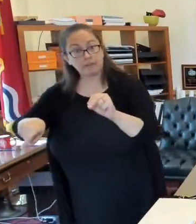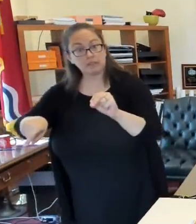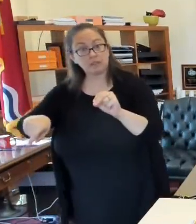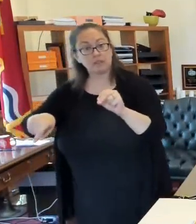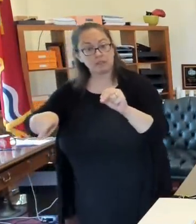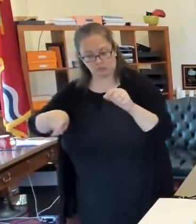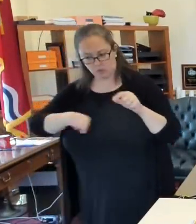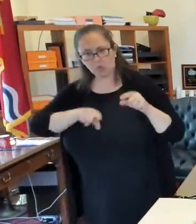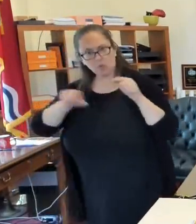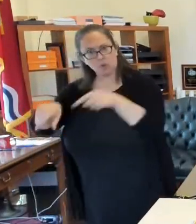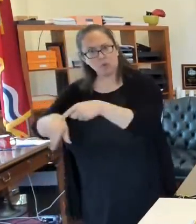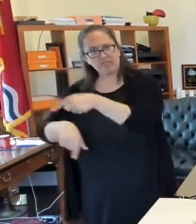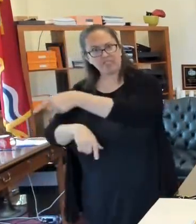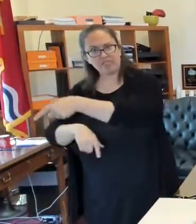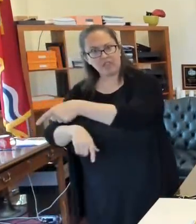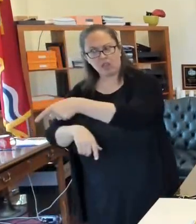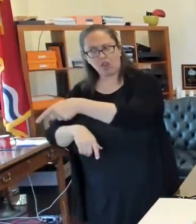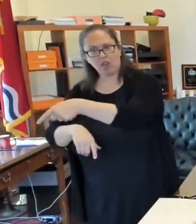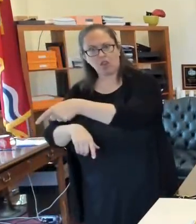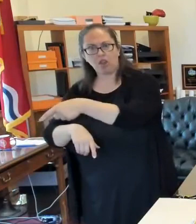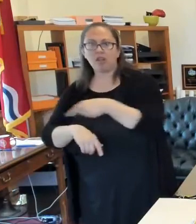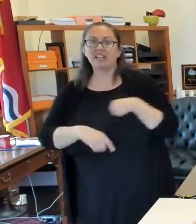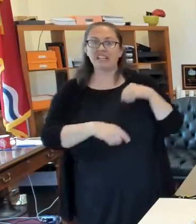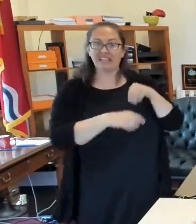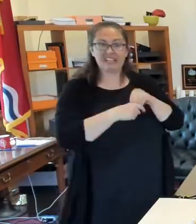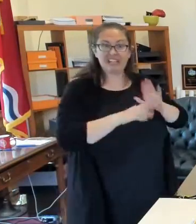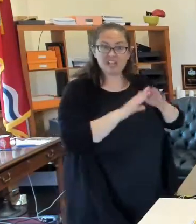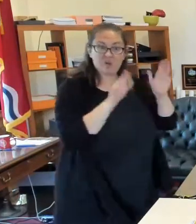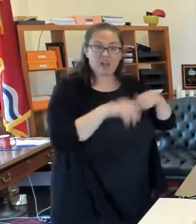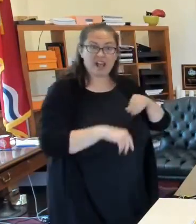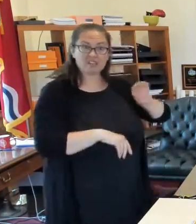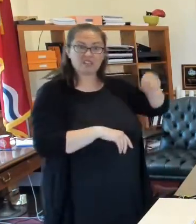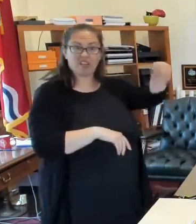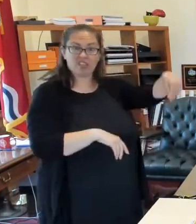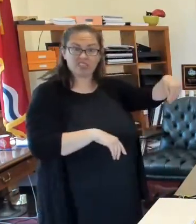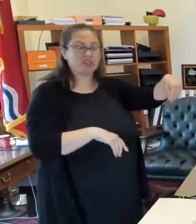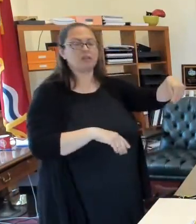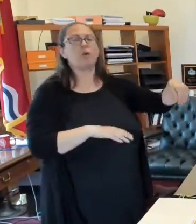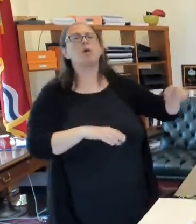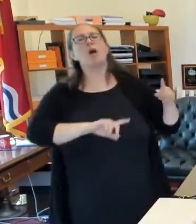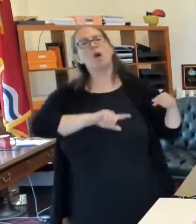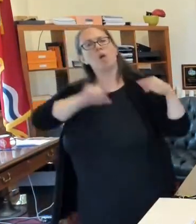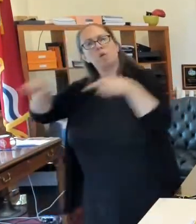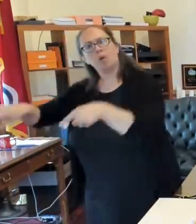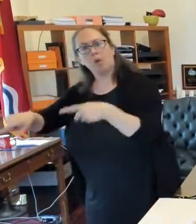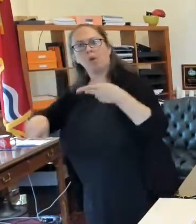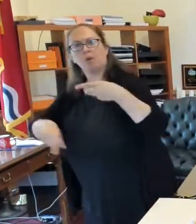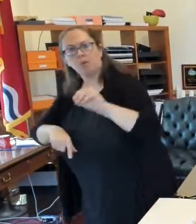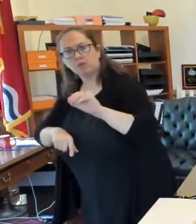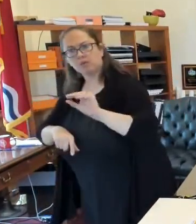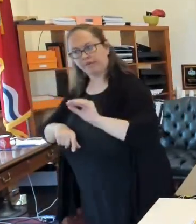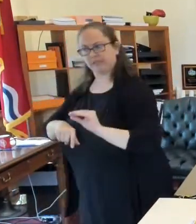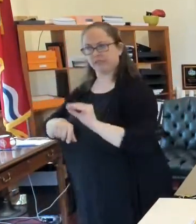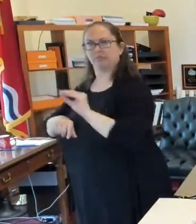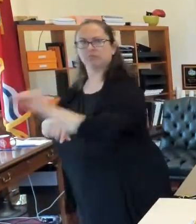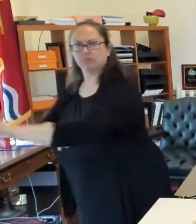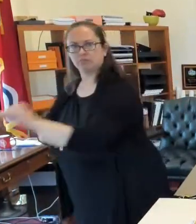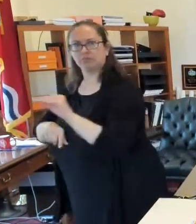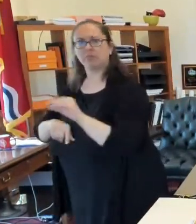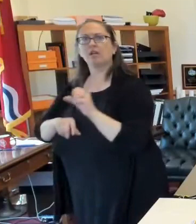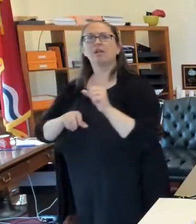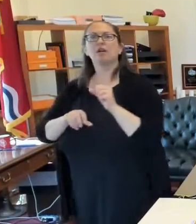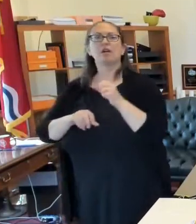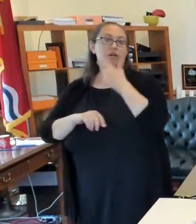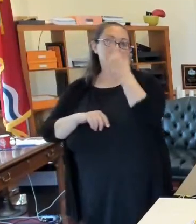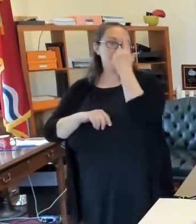to the main post office. I would get it there pretty soon so that it has to be at the election board, uh, on Tuesday. can't